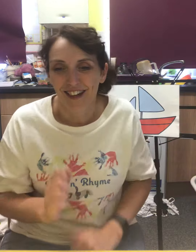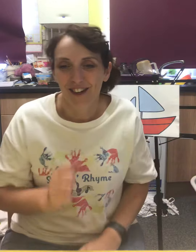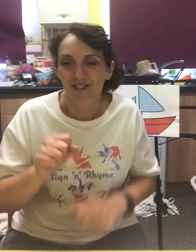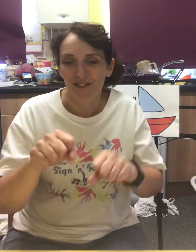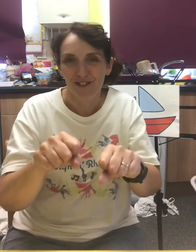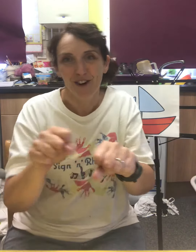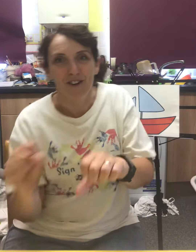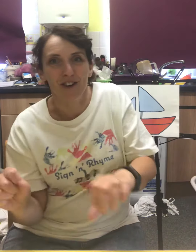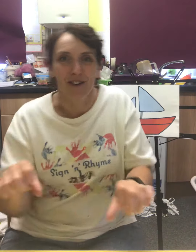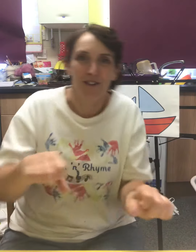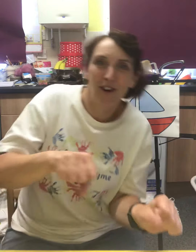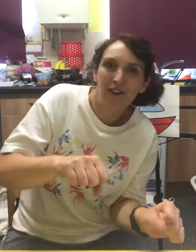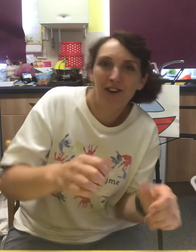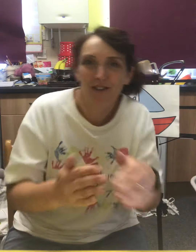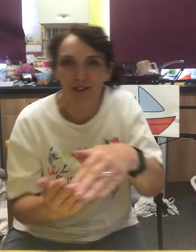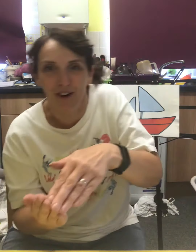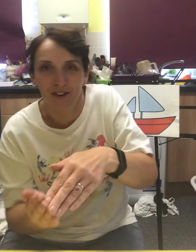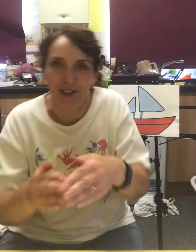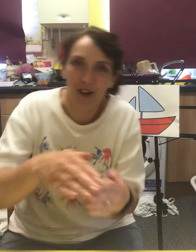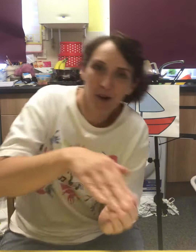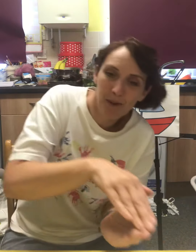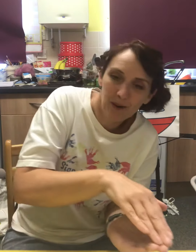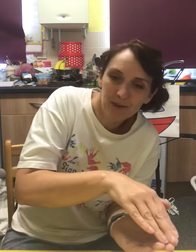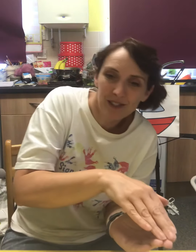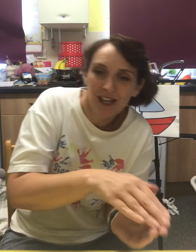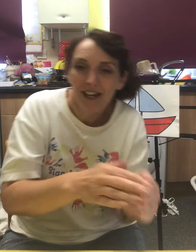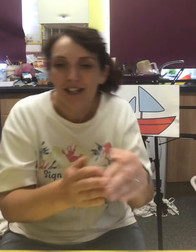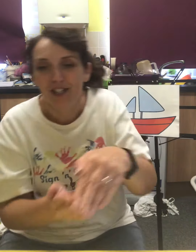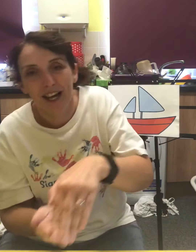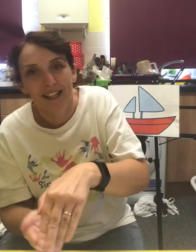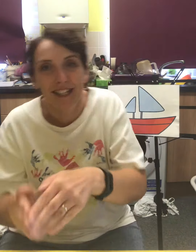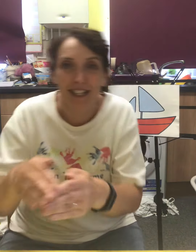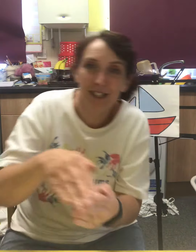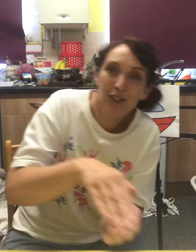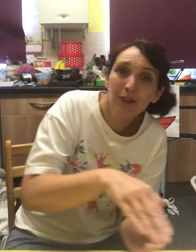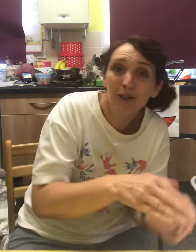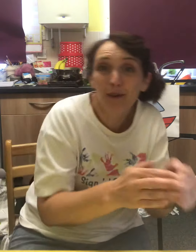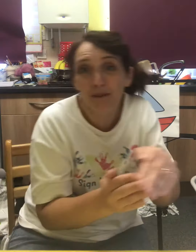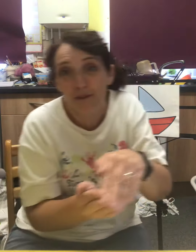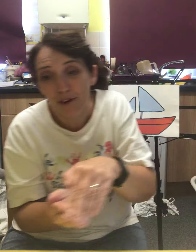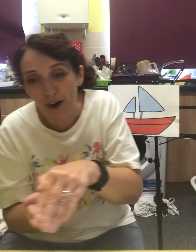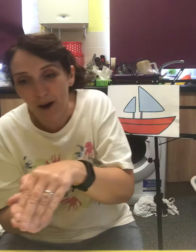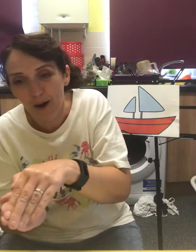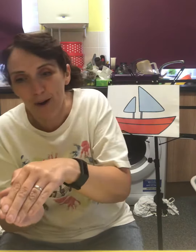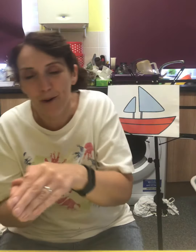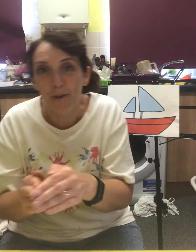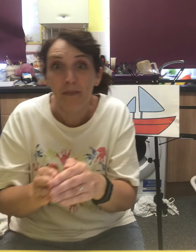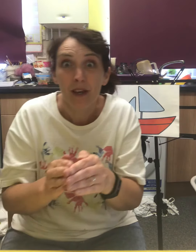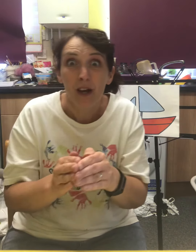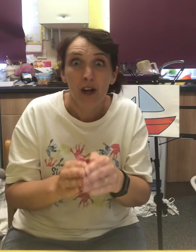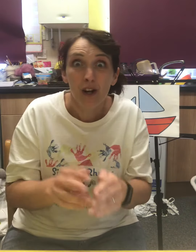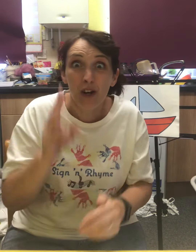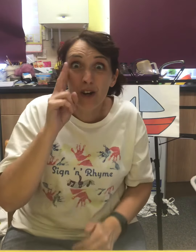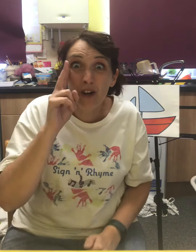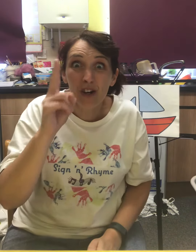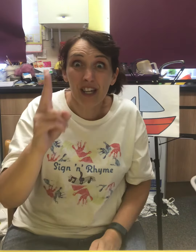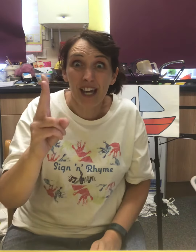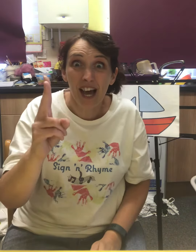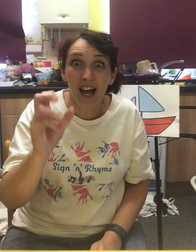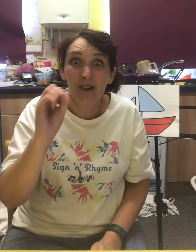Rock rock rock your boat, gently to and fro. Look out,